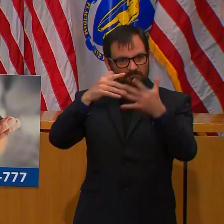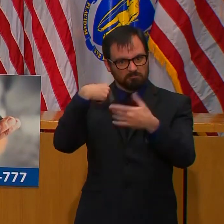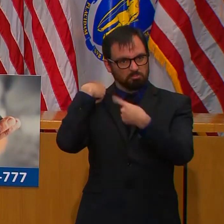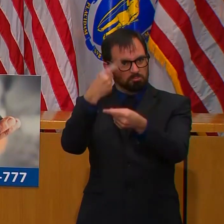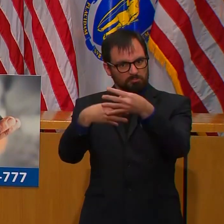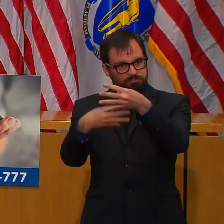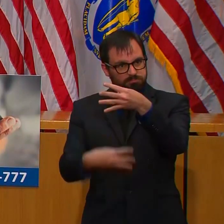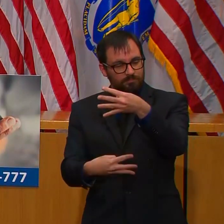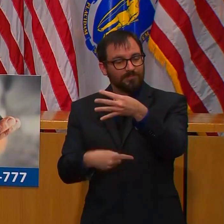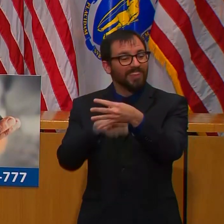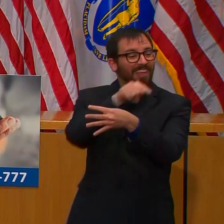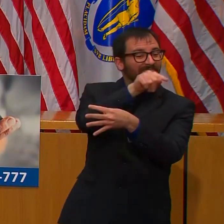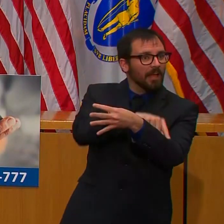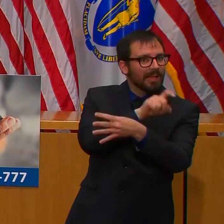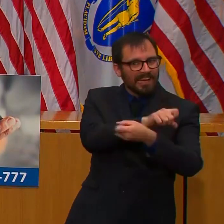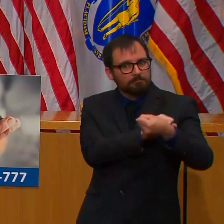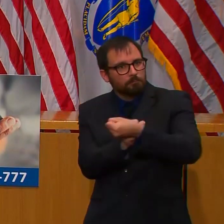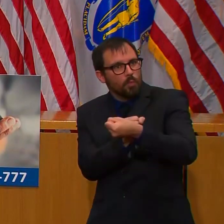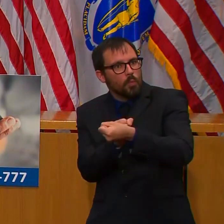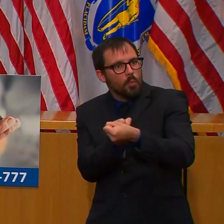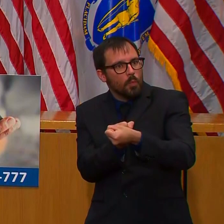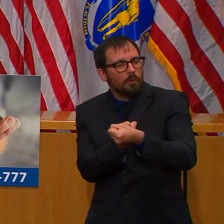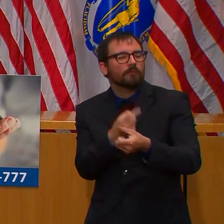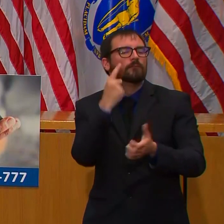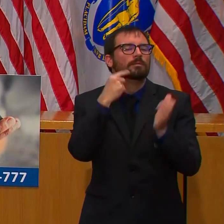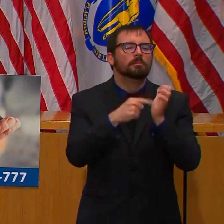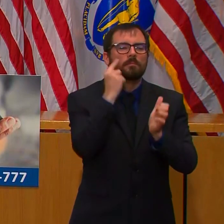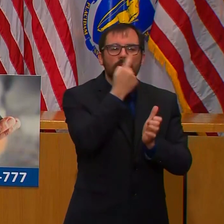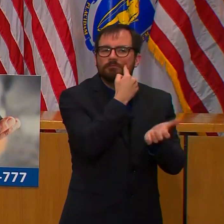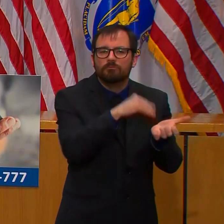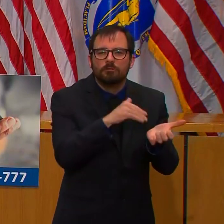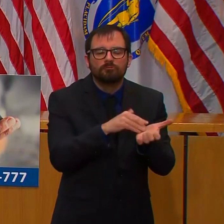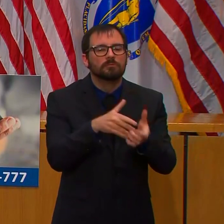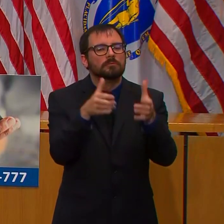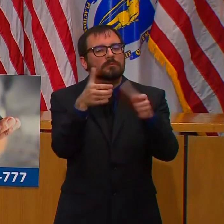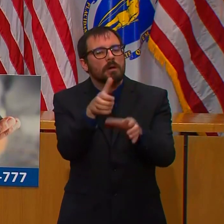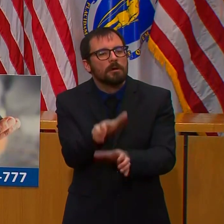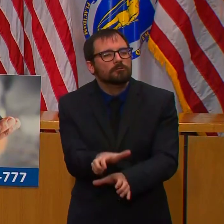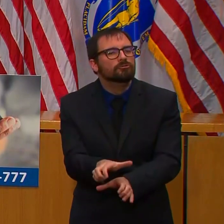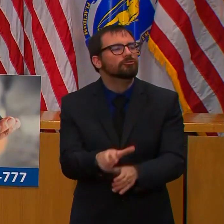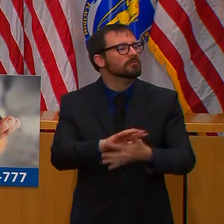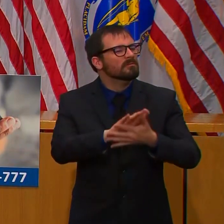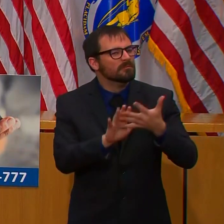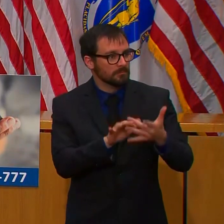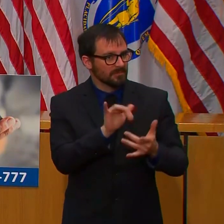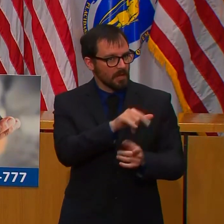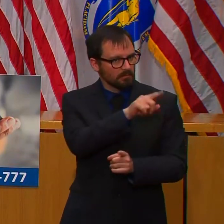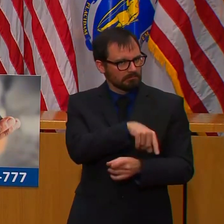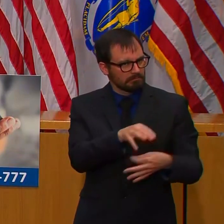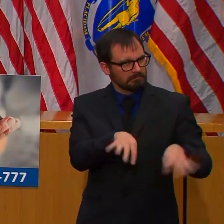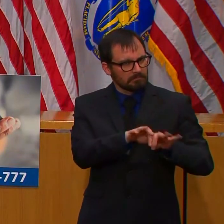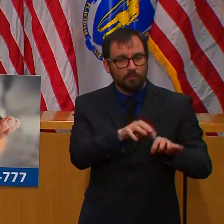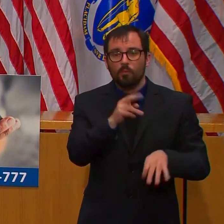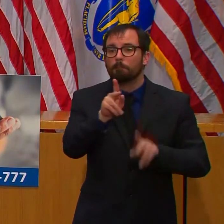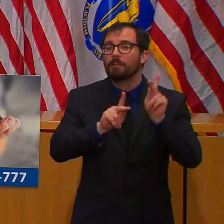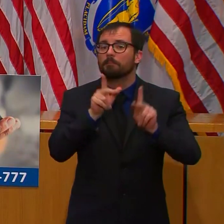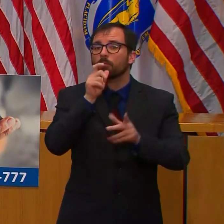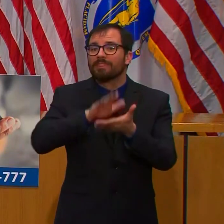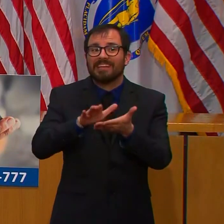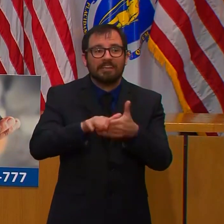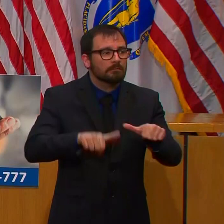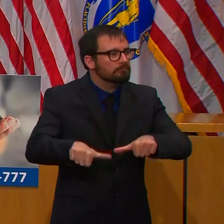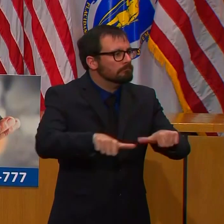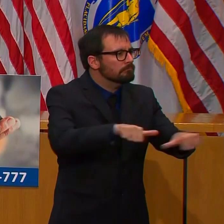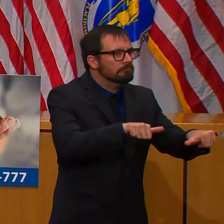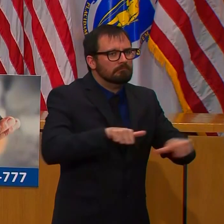expanding the types of workers providing disinfectant and sanitation services. Based on the new guidance, we